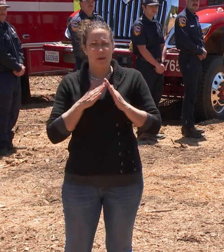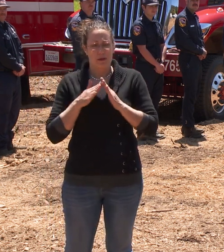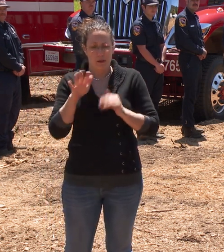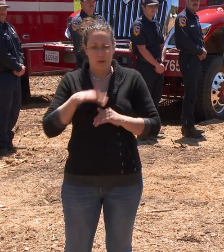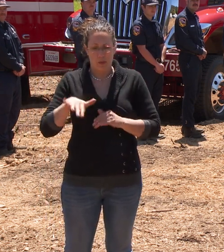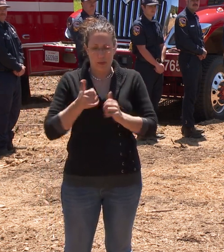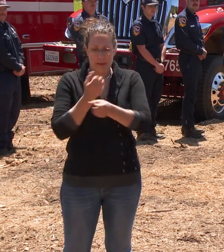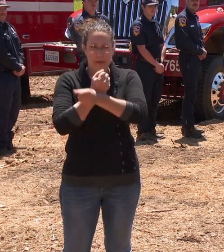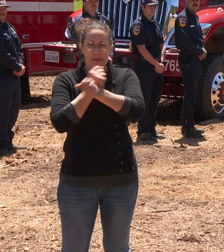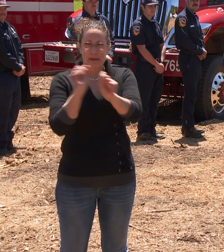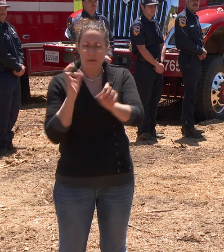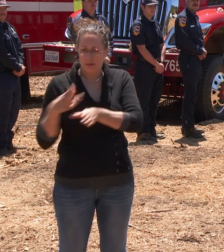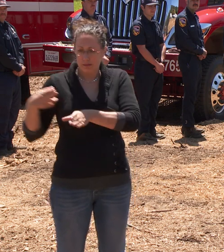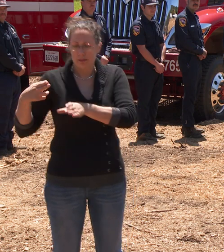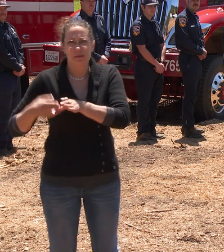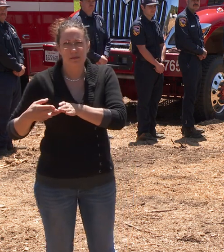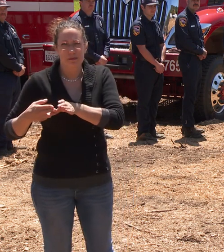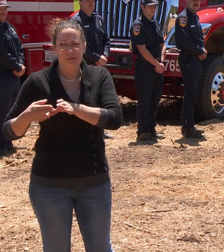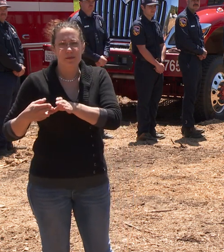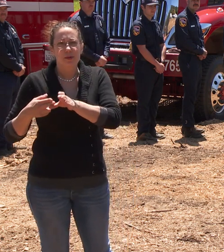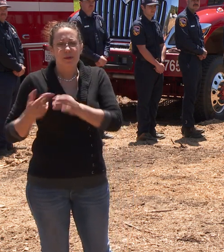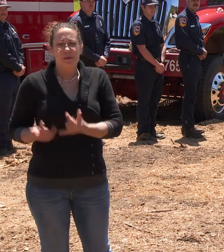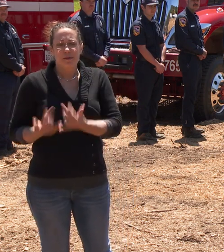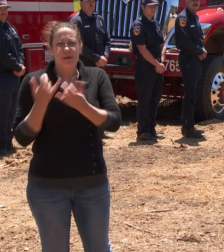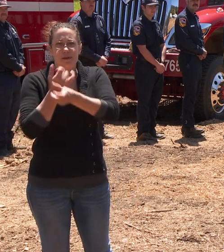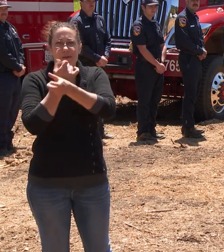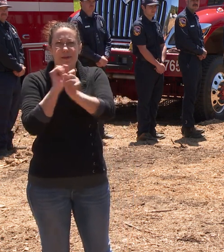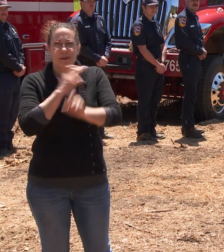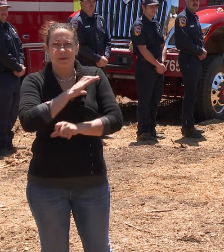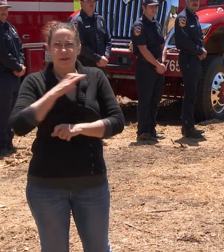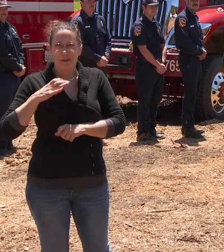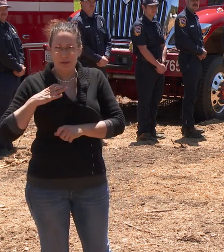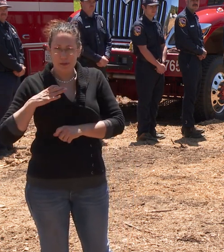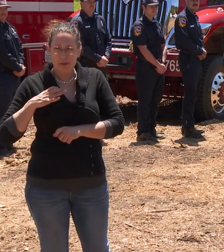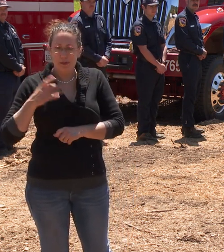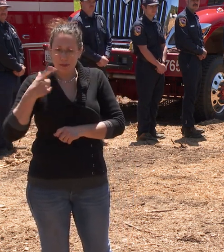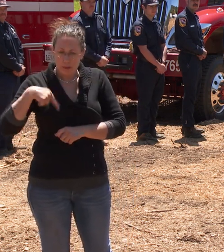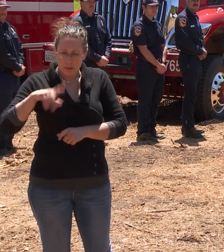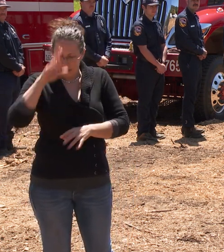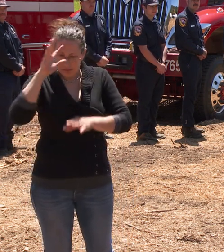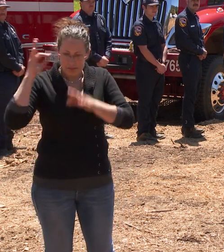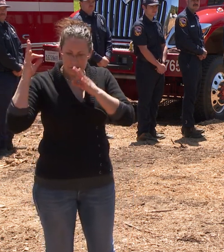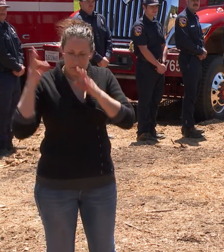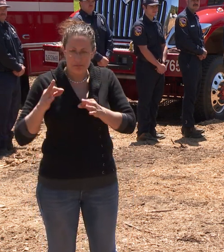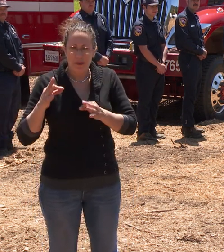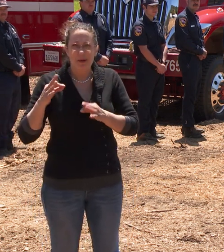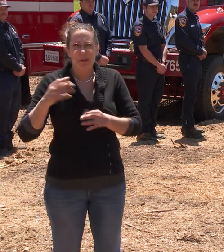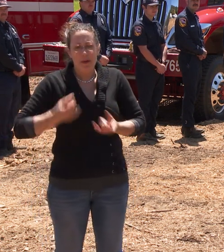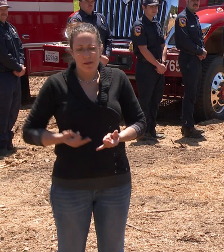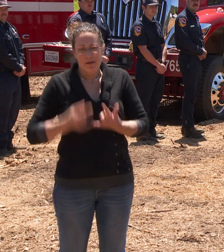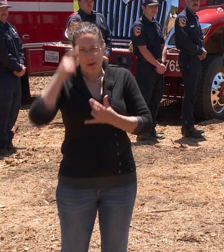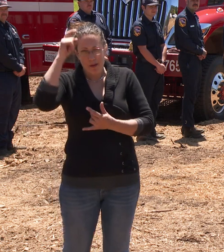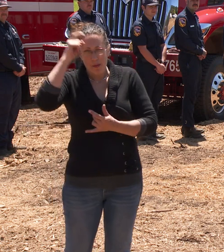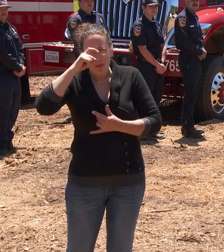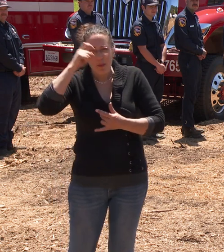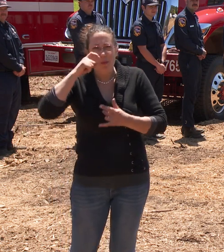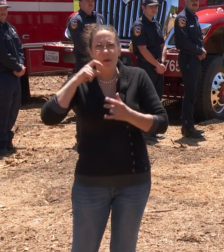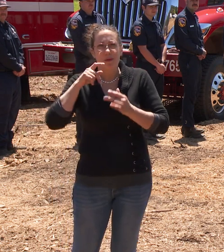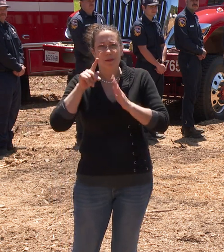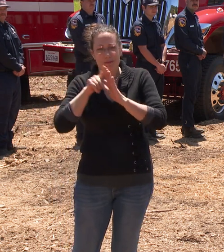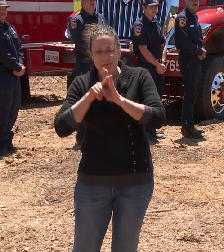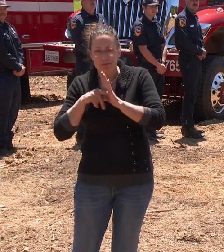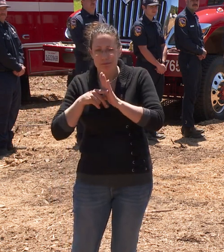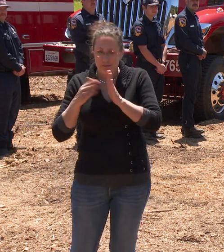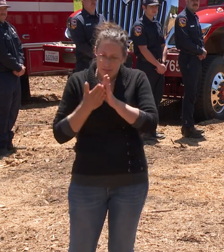You can join a Fire Safe Council and adopt firewise communities across the state to enable communities